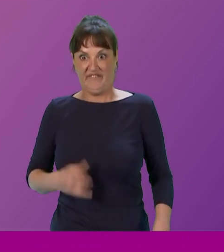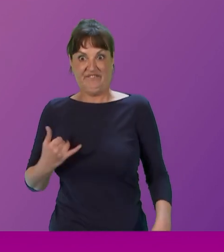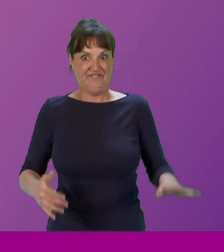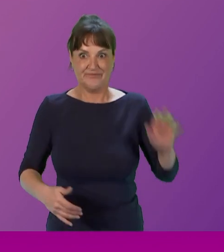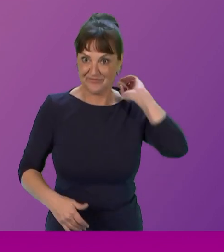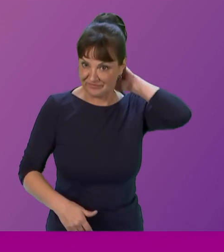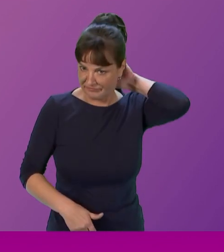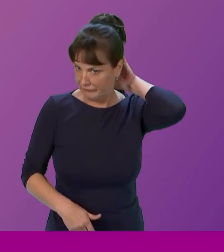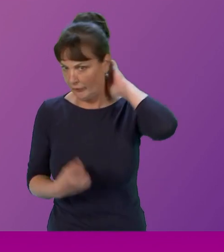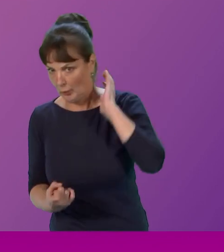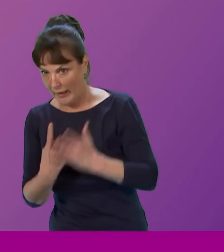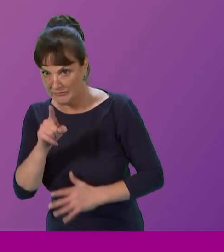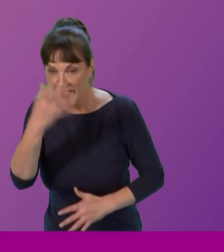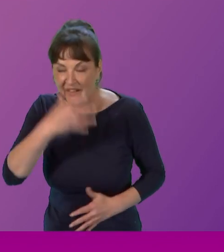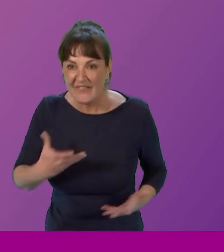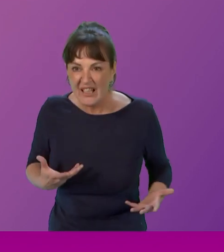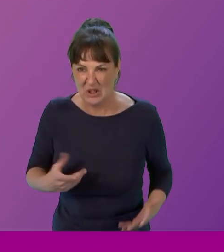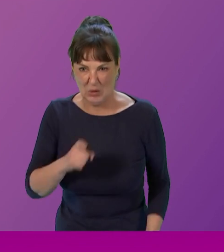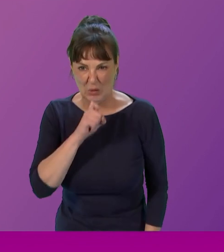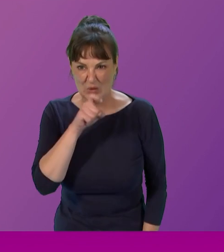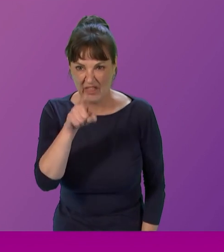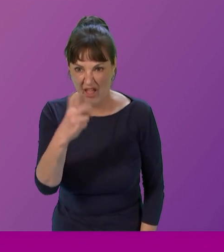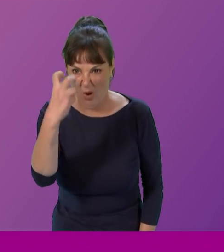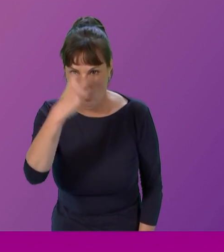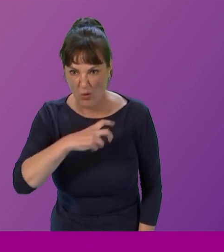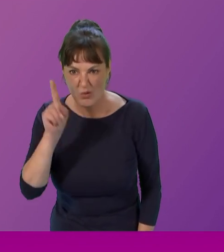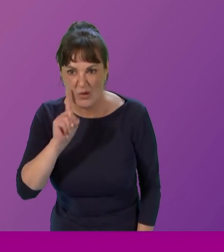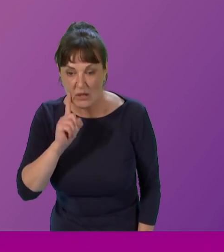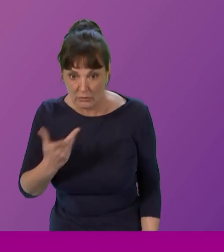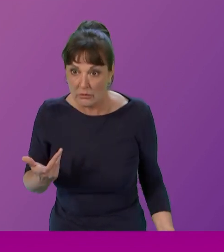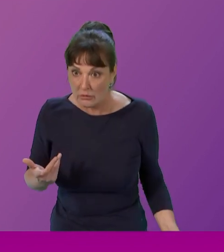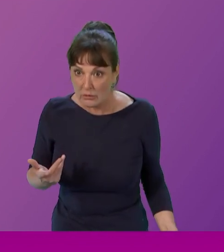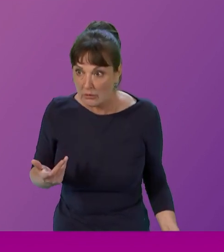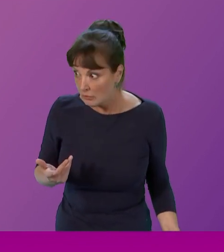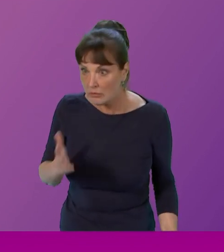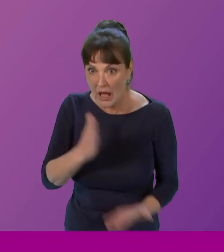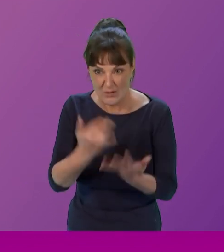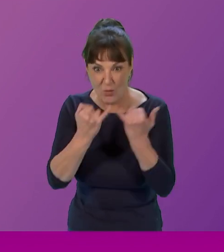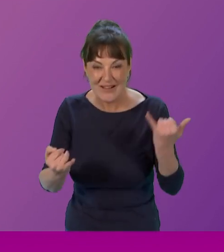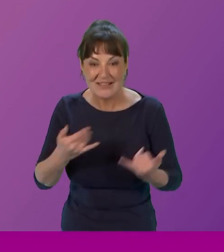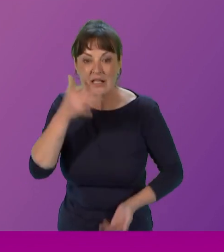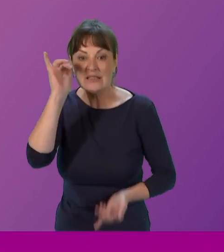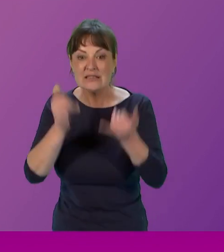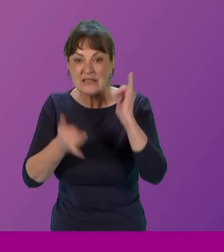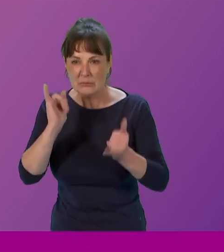Who is that woman? It's worse than that. I look in the mirror and think, why is my dad in drag?